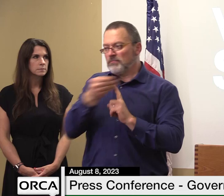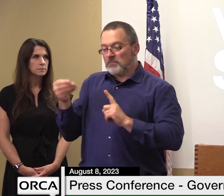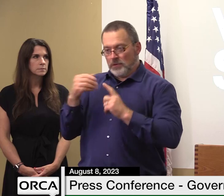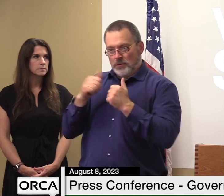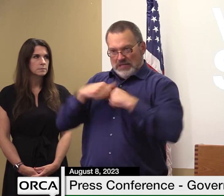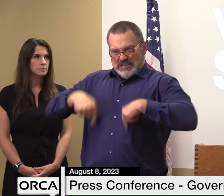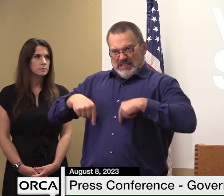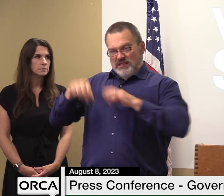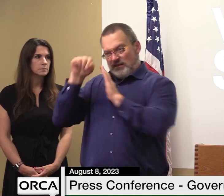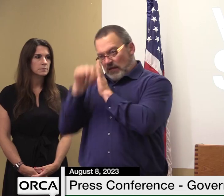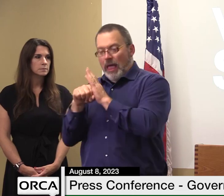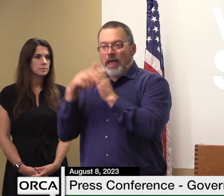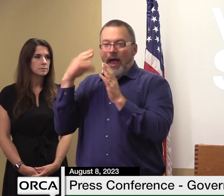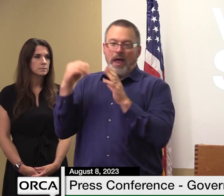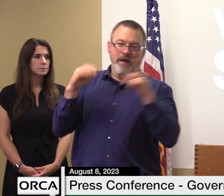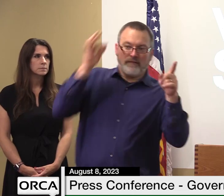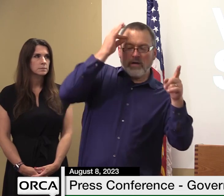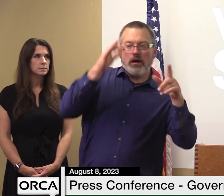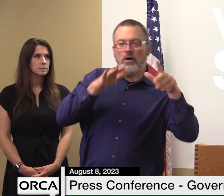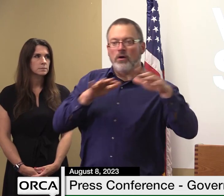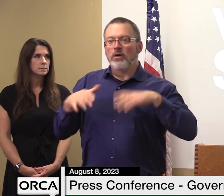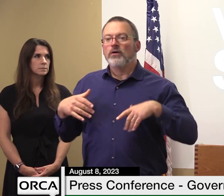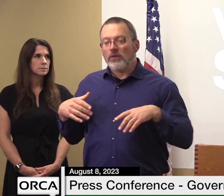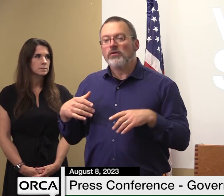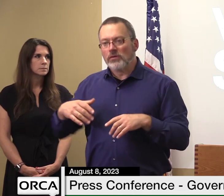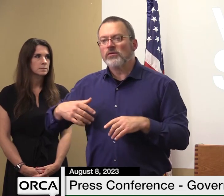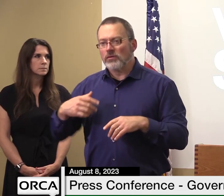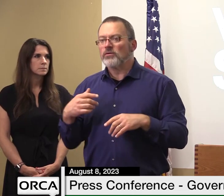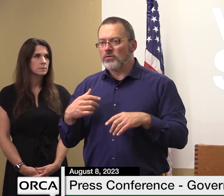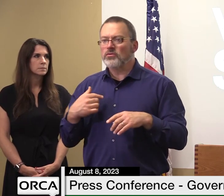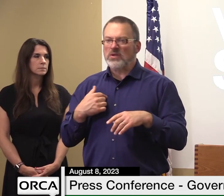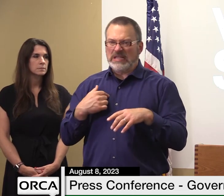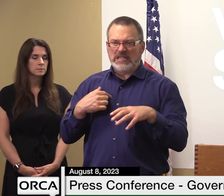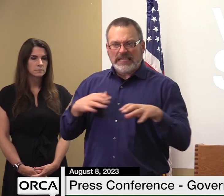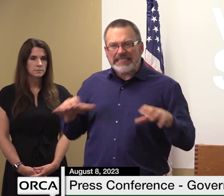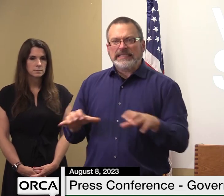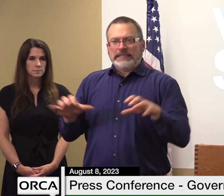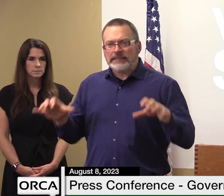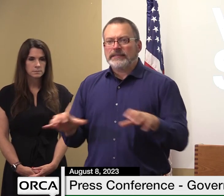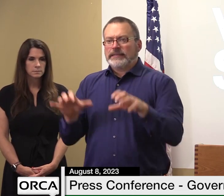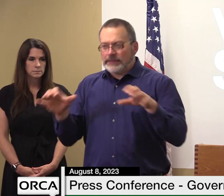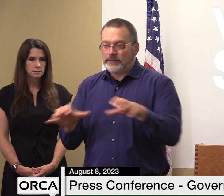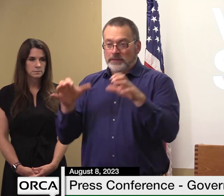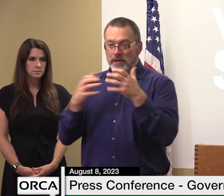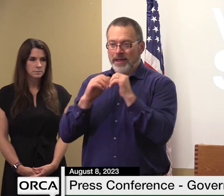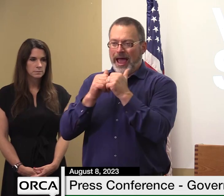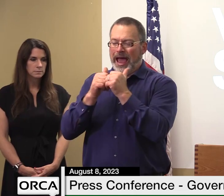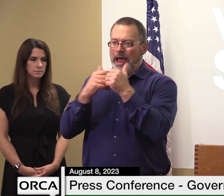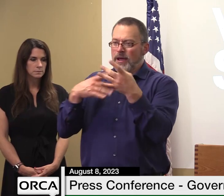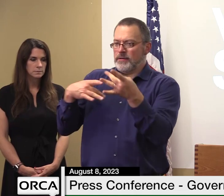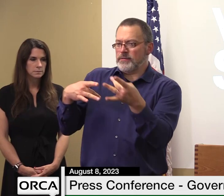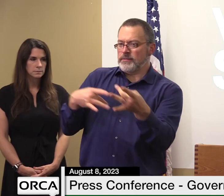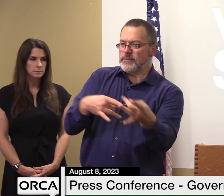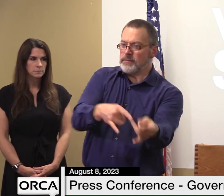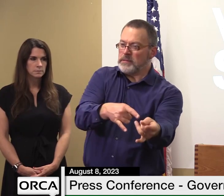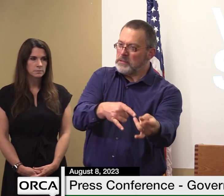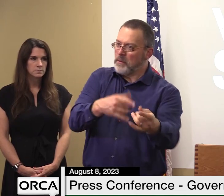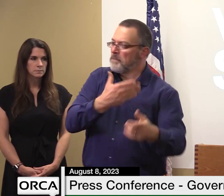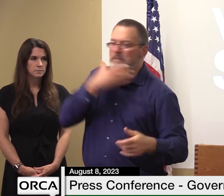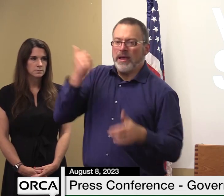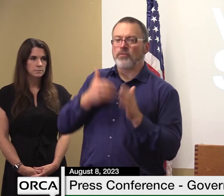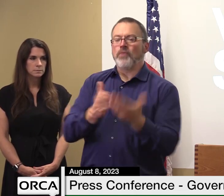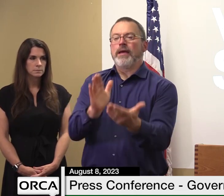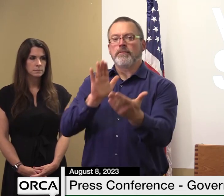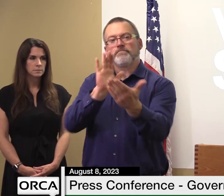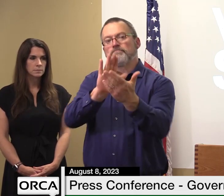he's the right person to make sure we do all this work in the most effective and efficient way possible we know